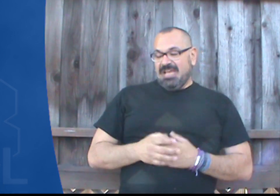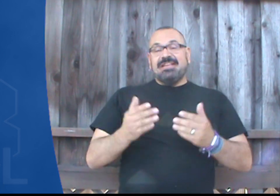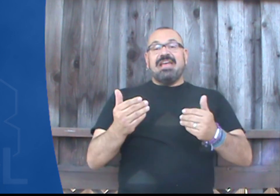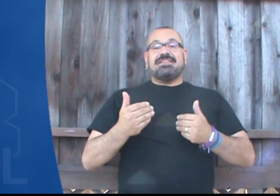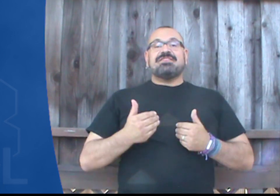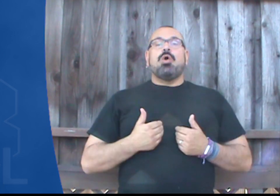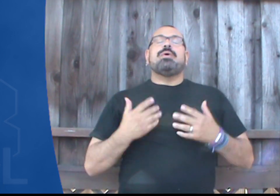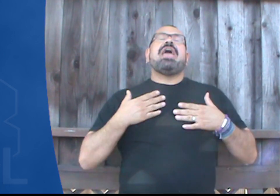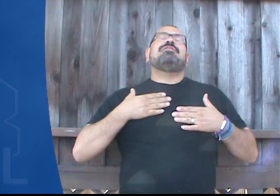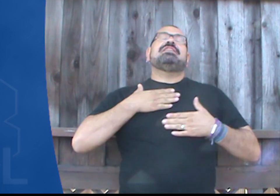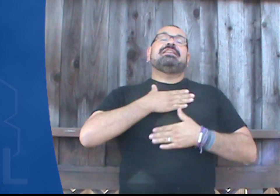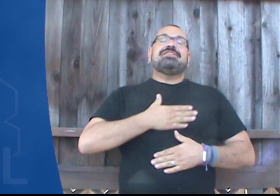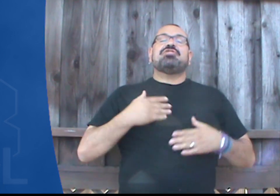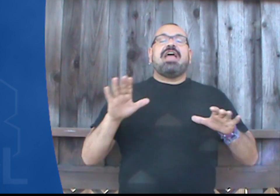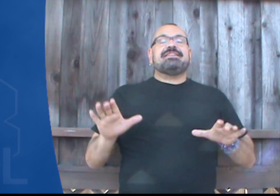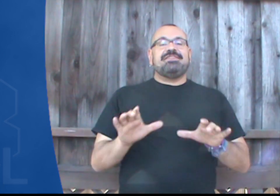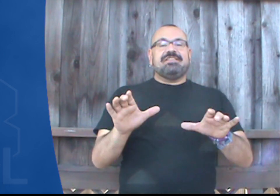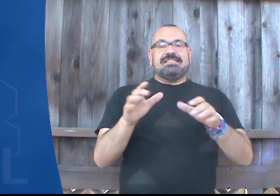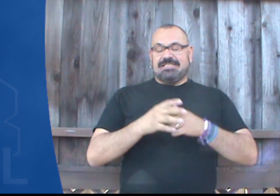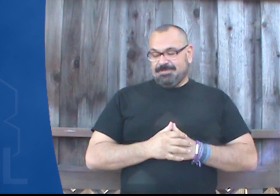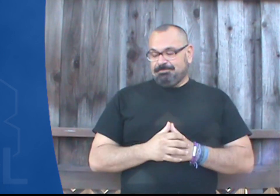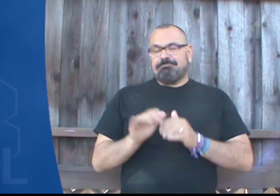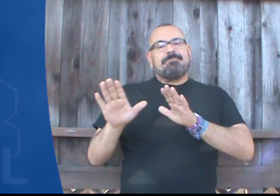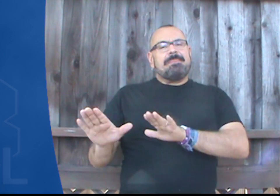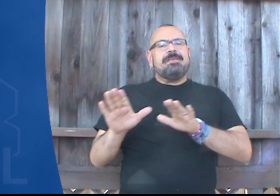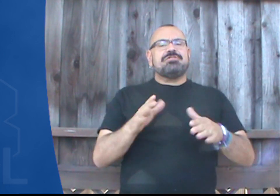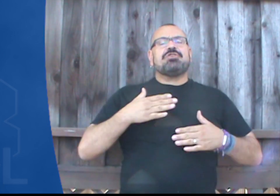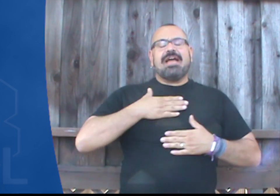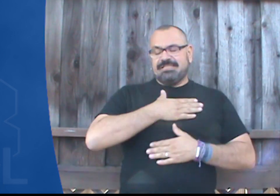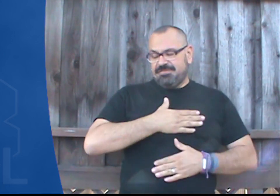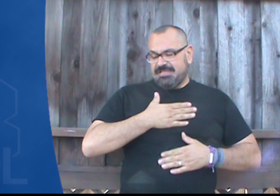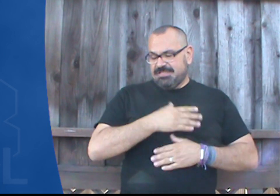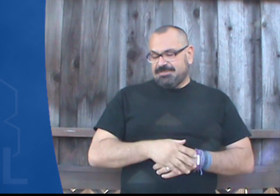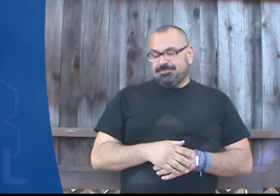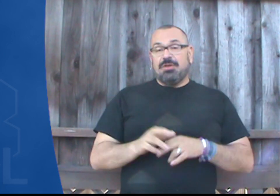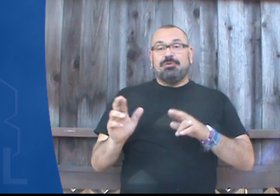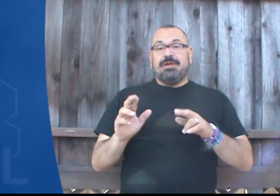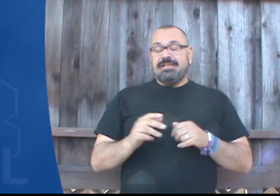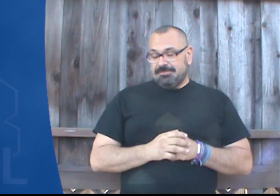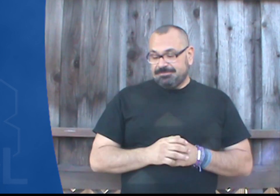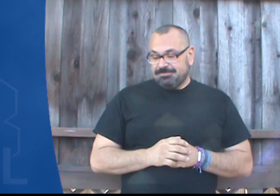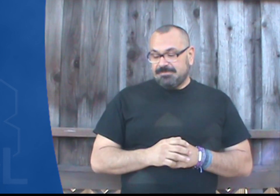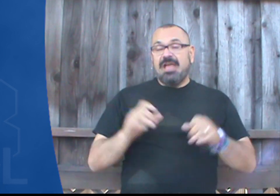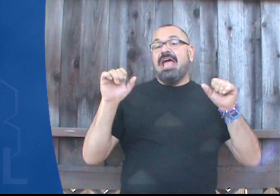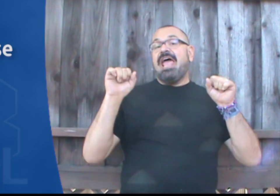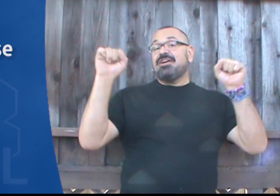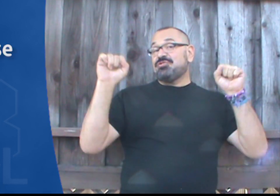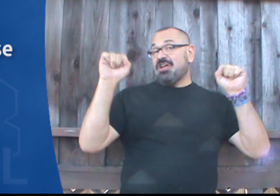Next we have leisure activities. leisure activities. Ready? Exercise.